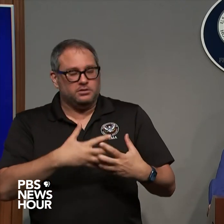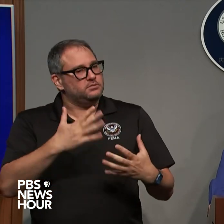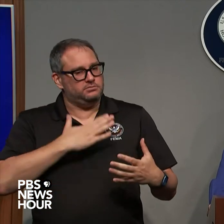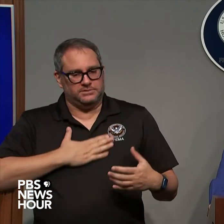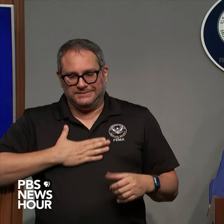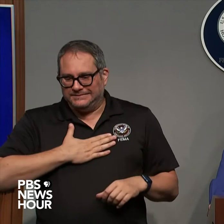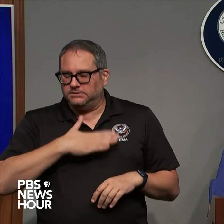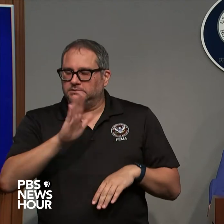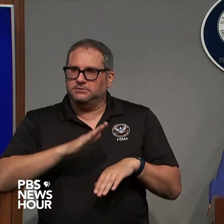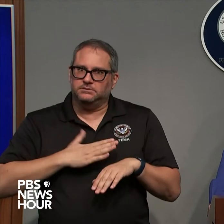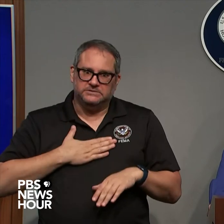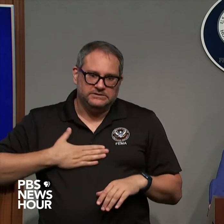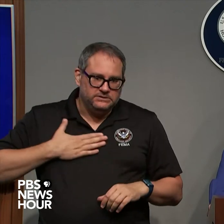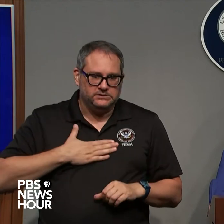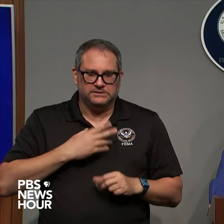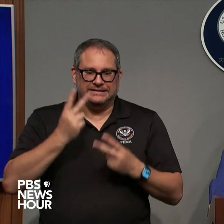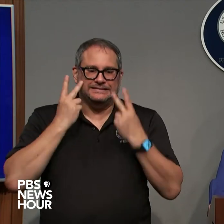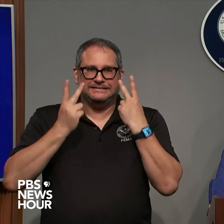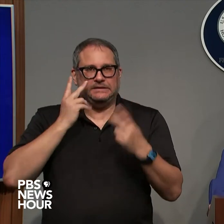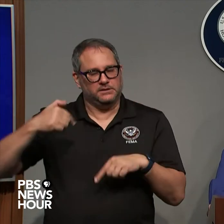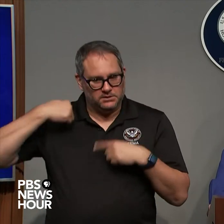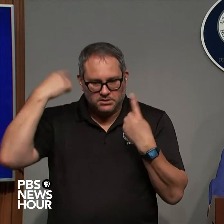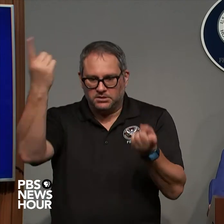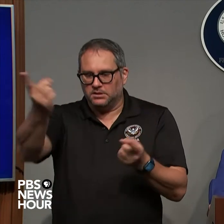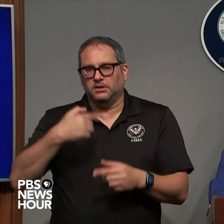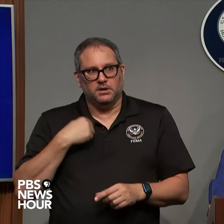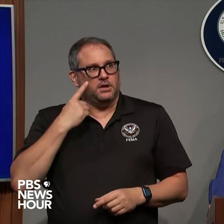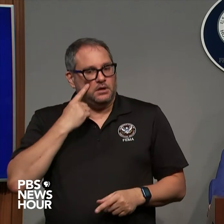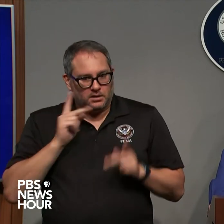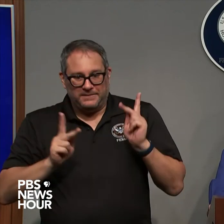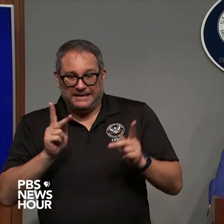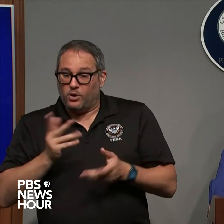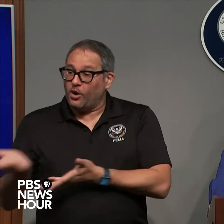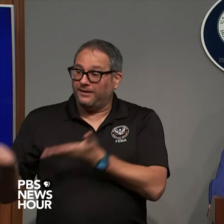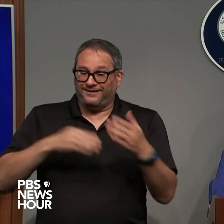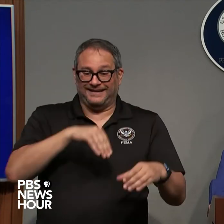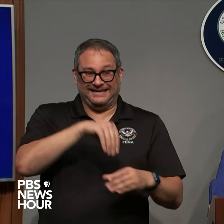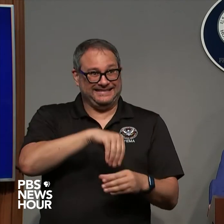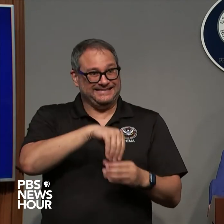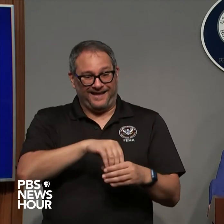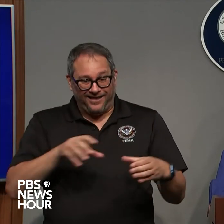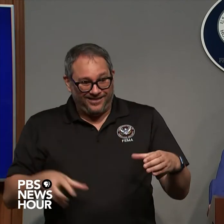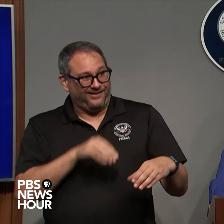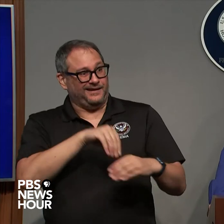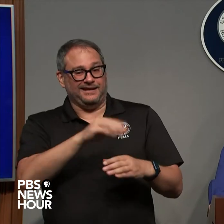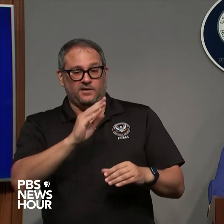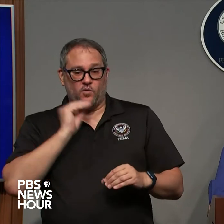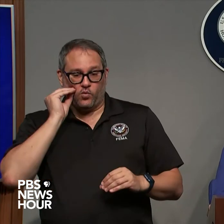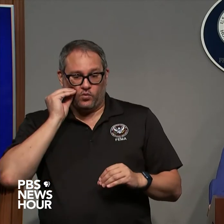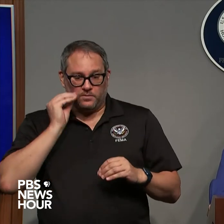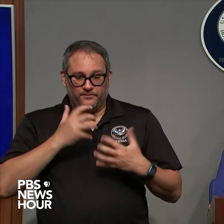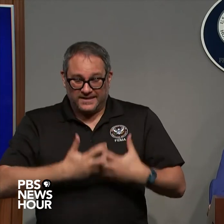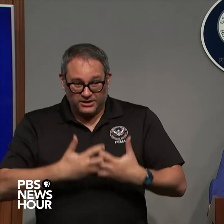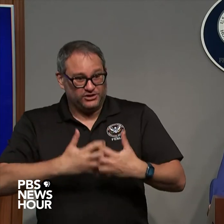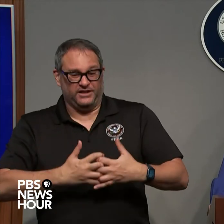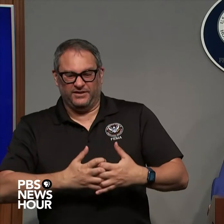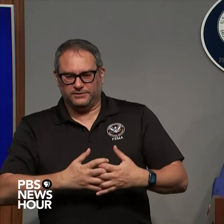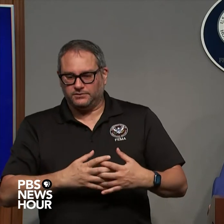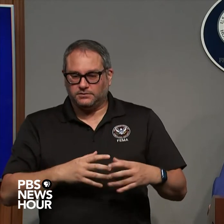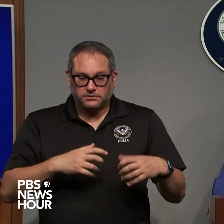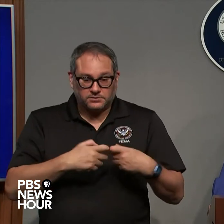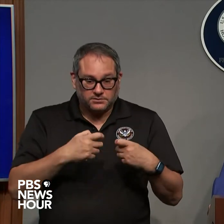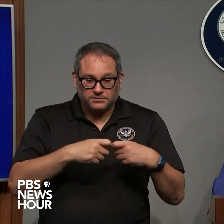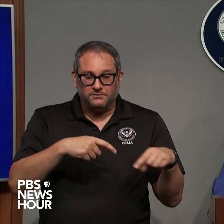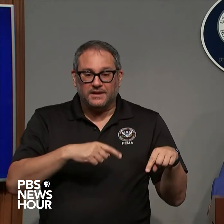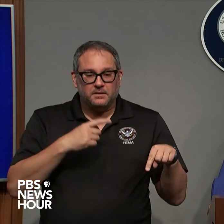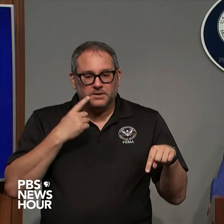hurricanes including hurricane laura that hit louisiana that there were more fatalities afterwards associated with generators than there was from a similar storm